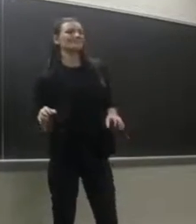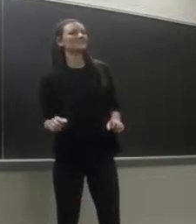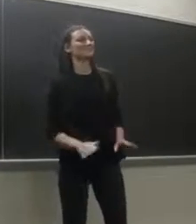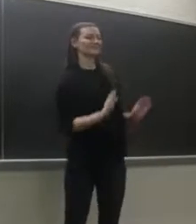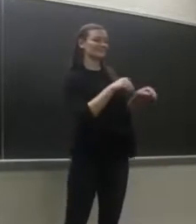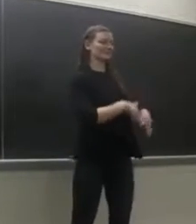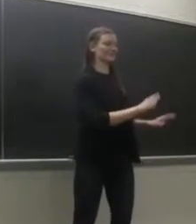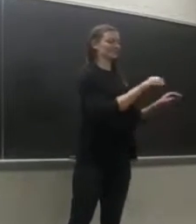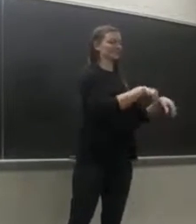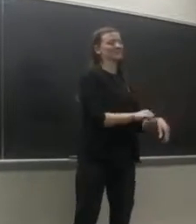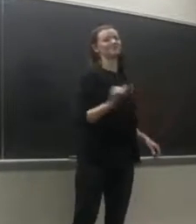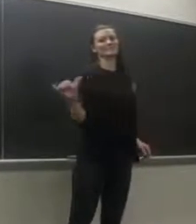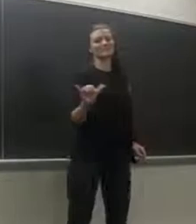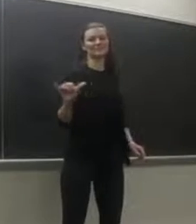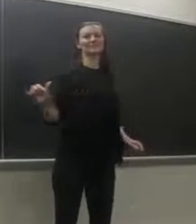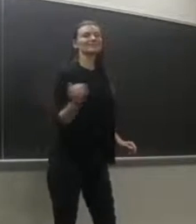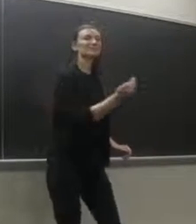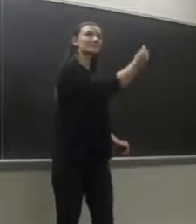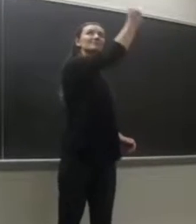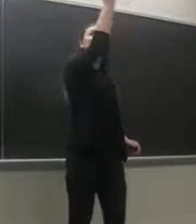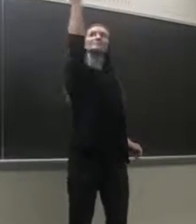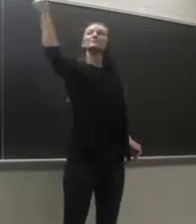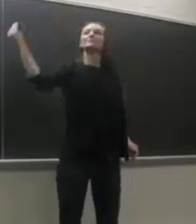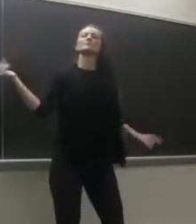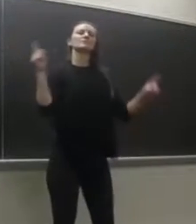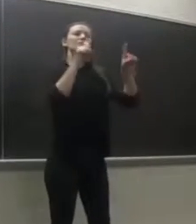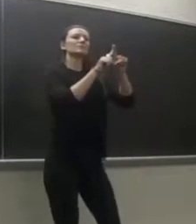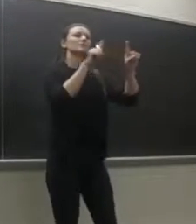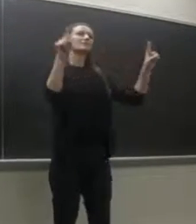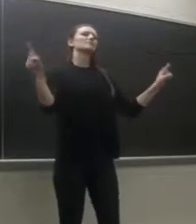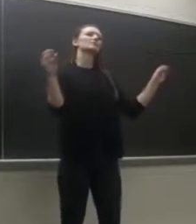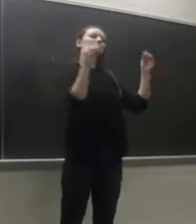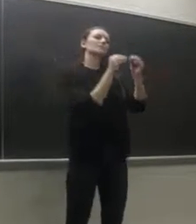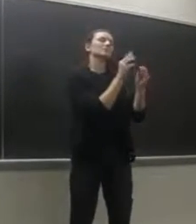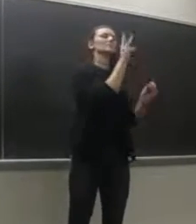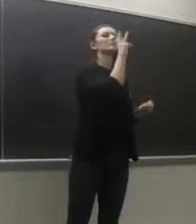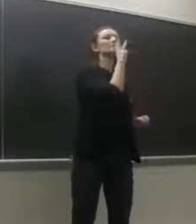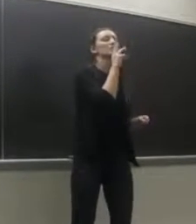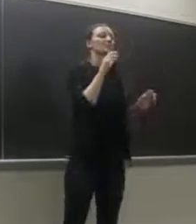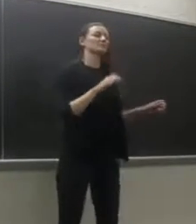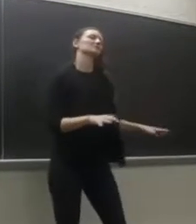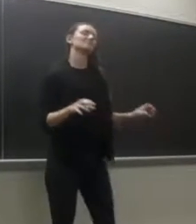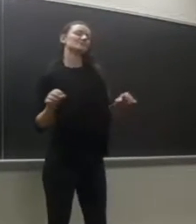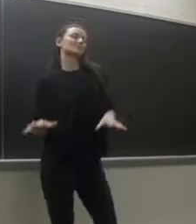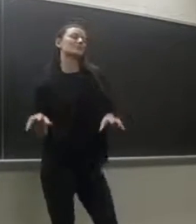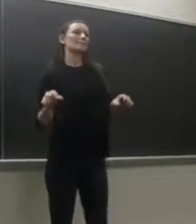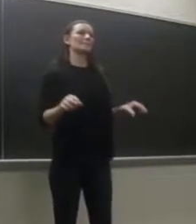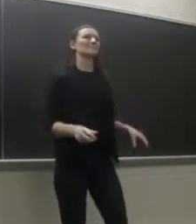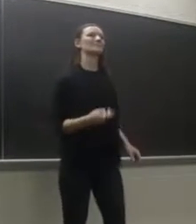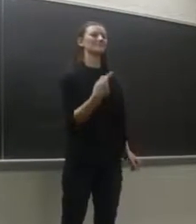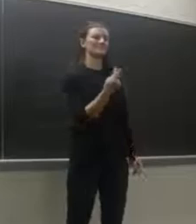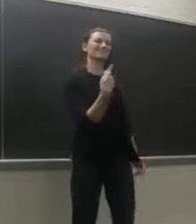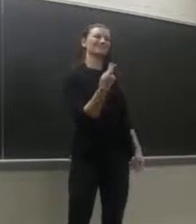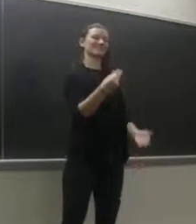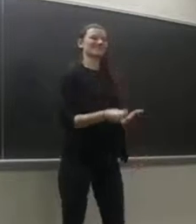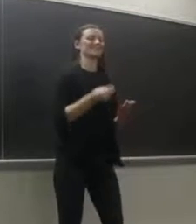And the sea is just a wetter version of the skies Let's get a silver